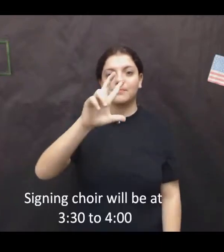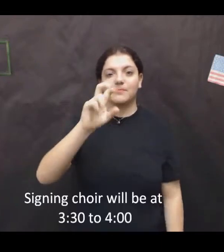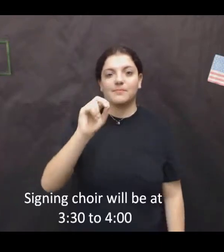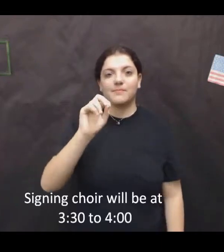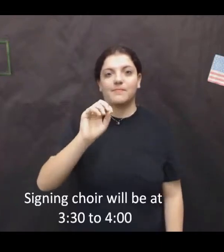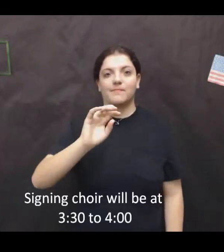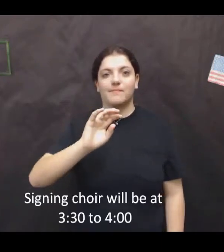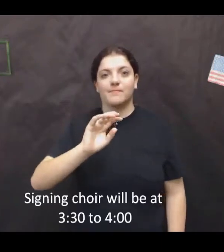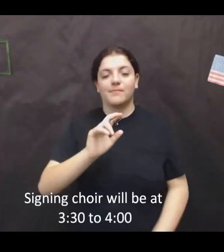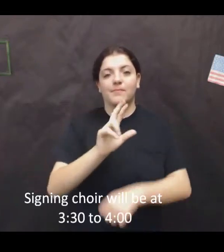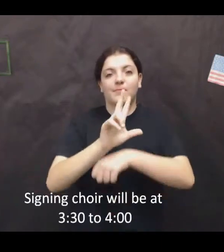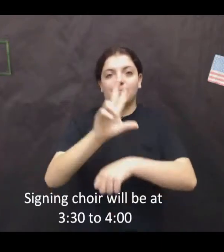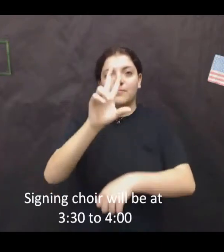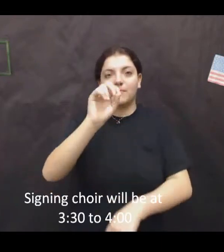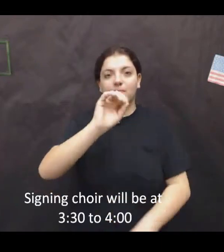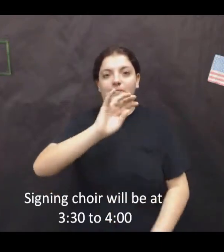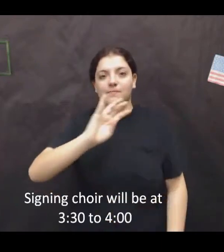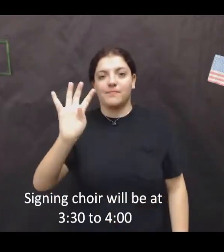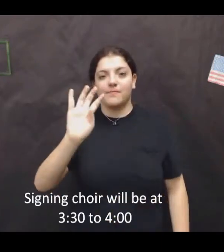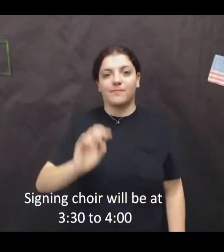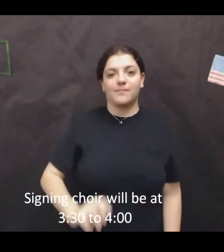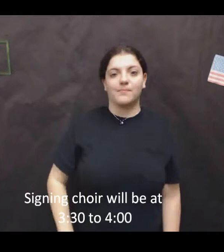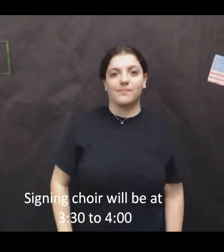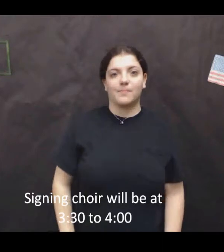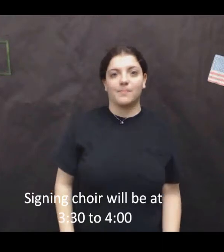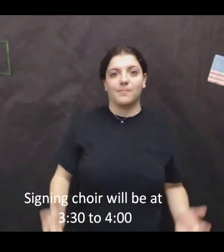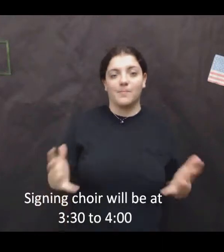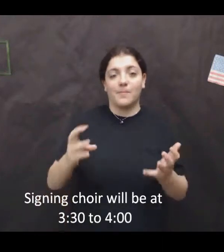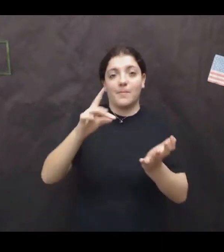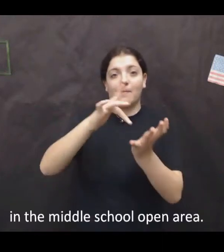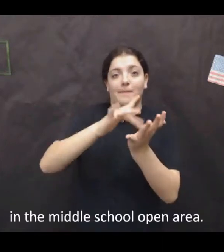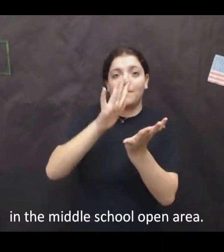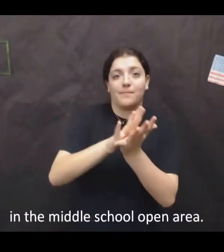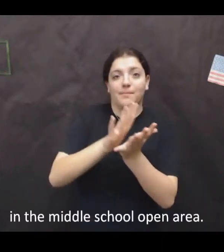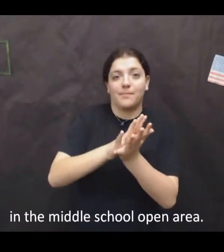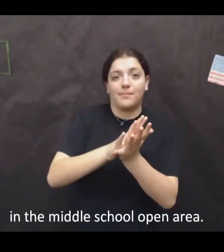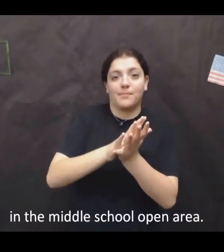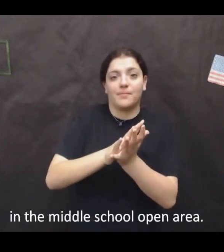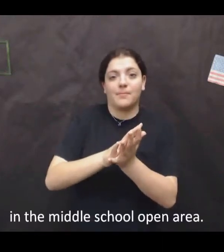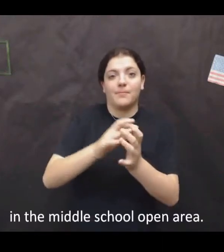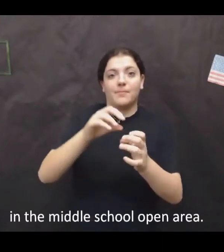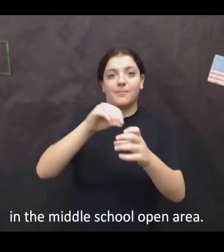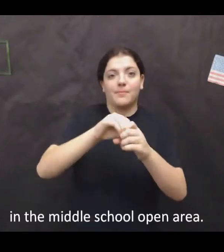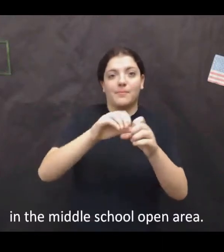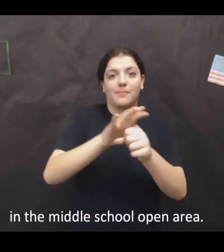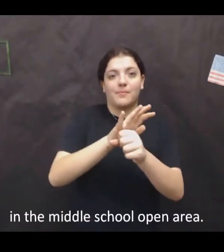Signing choir will be at 3.30 to 4 o'clock in the middle school open area.